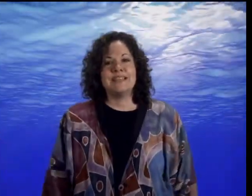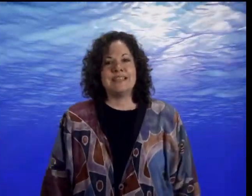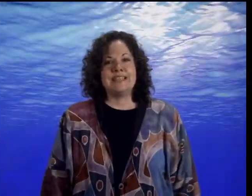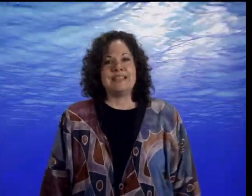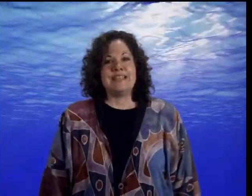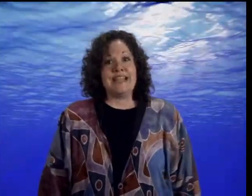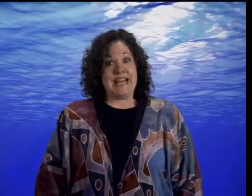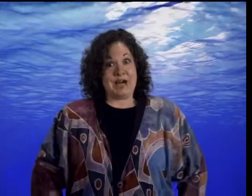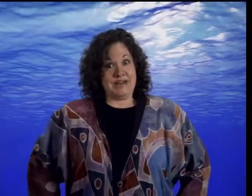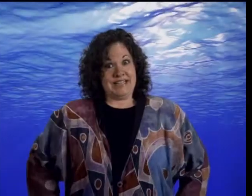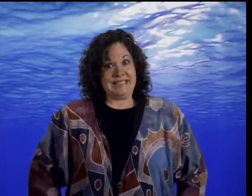Now,